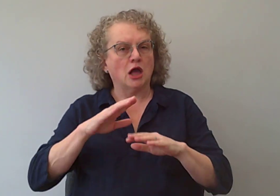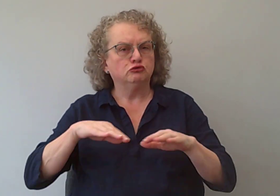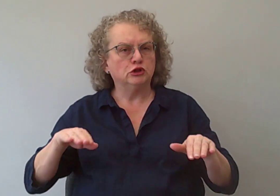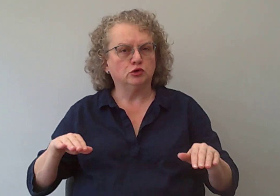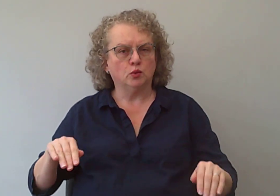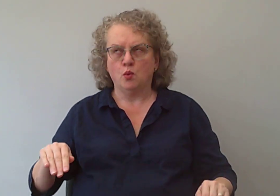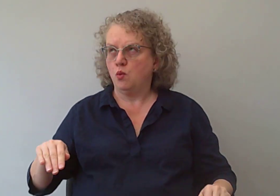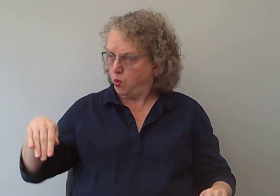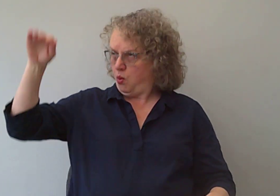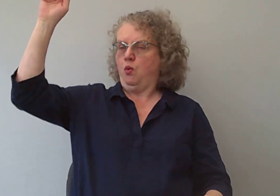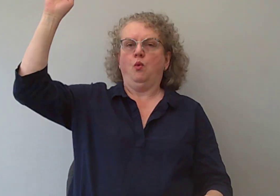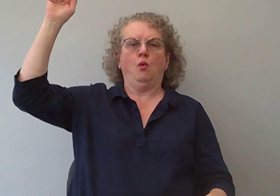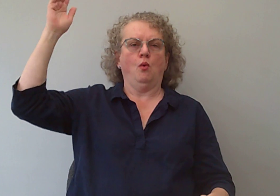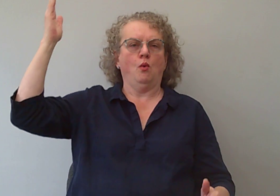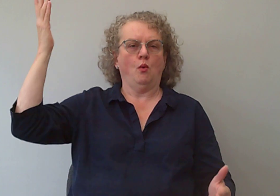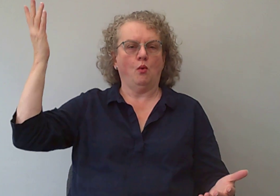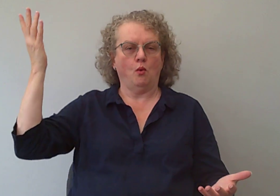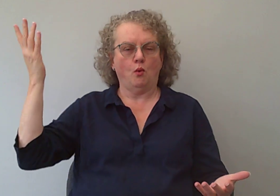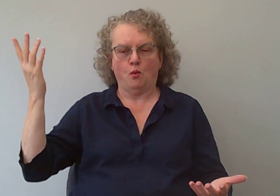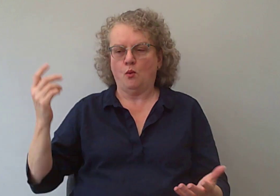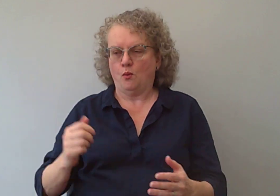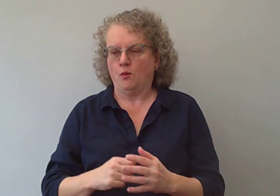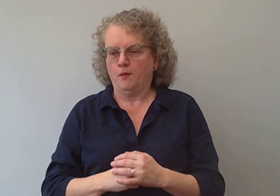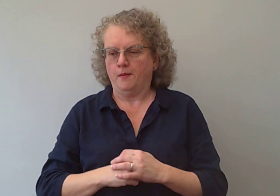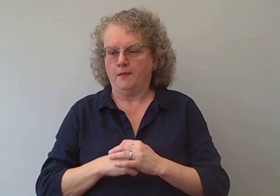Or my children seem to grow up so quickly.